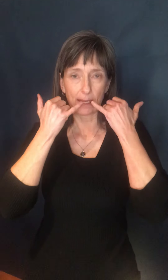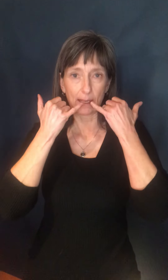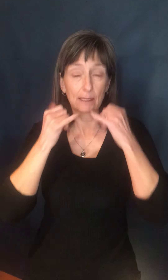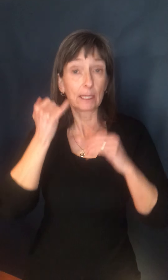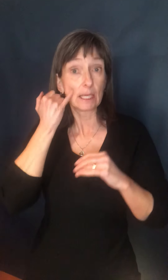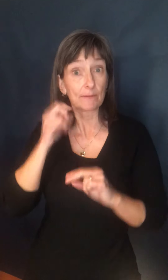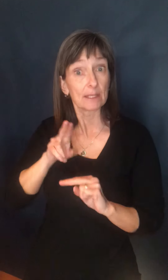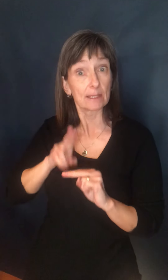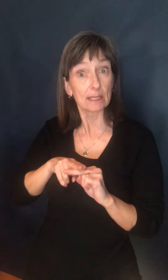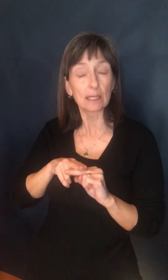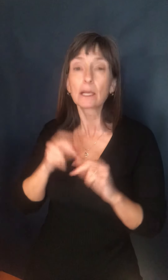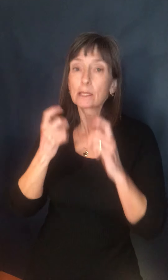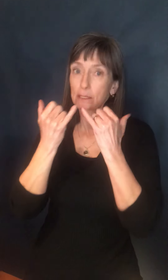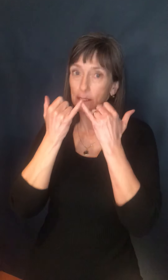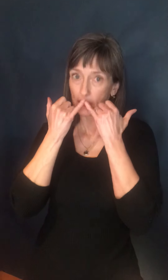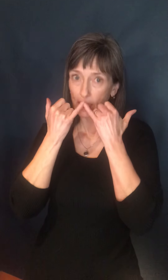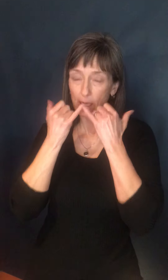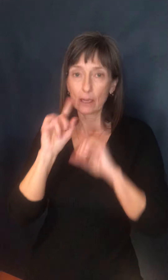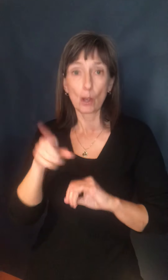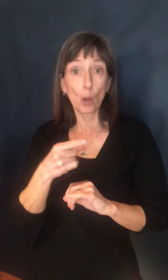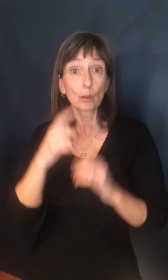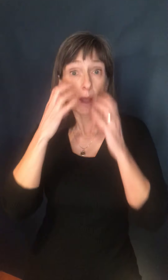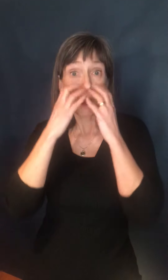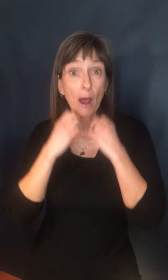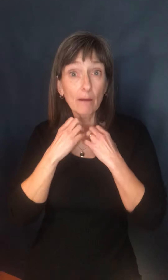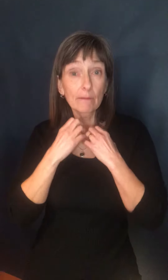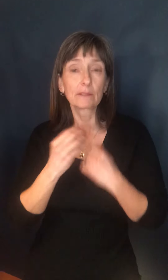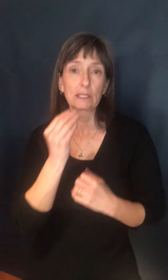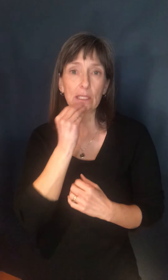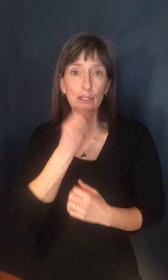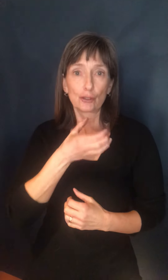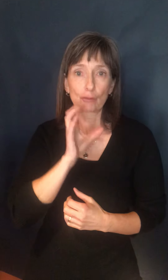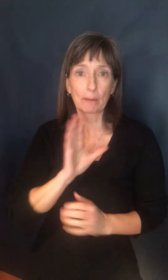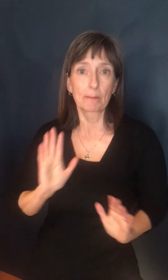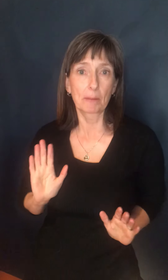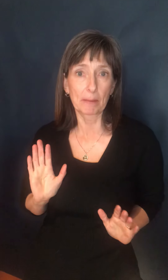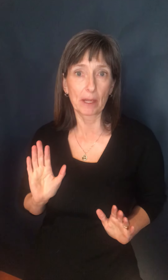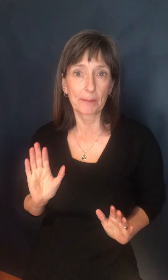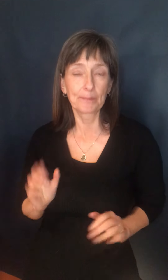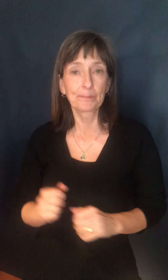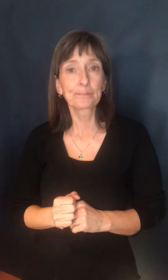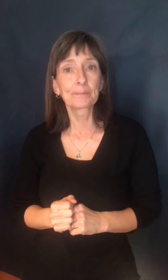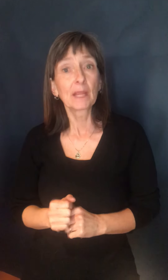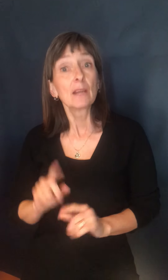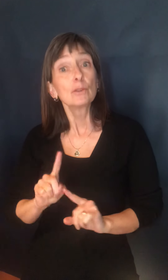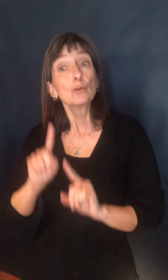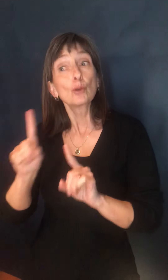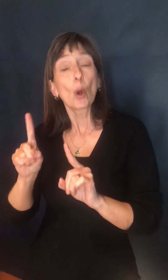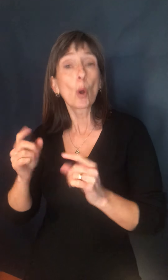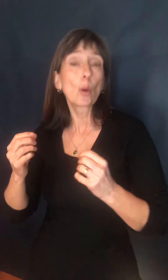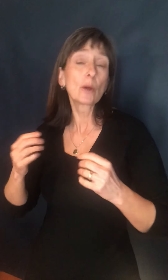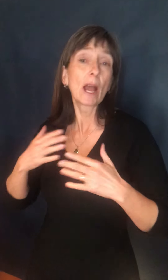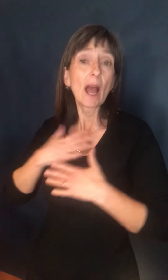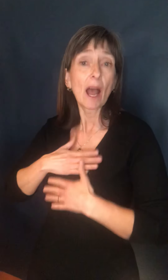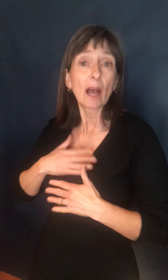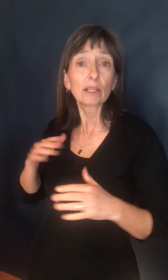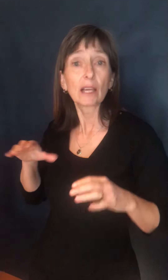and only remove it to eat or drink. If you are engaged in a low-intensity physical activity, you should keep your mask on